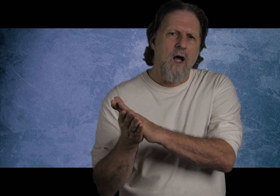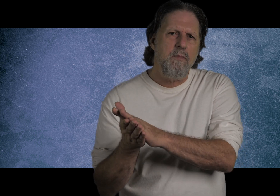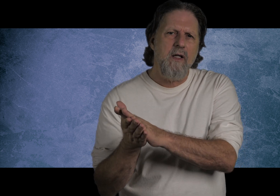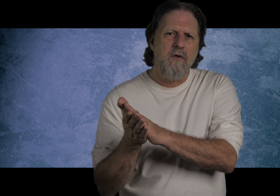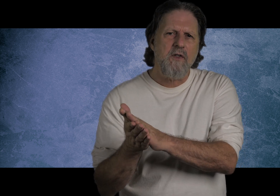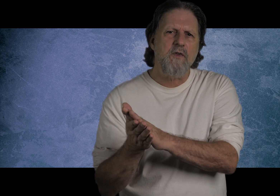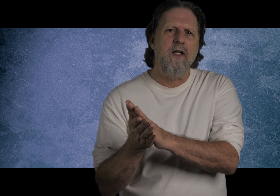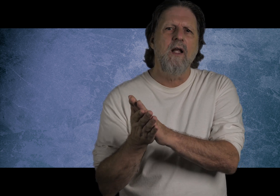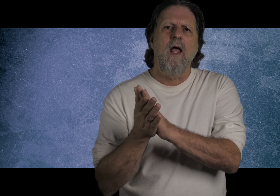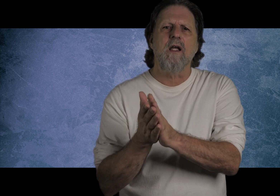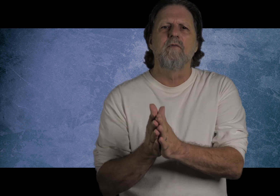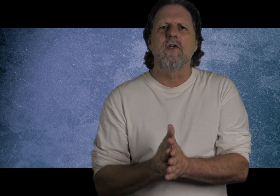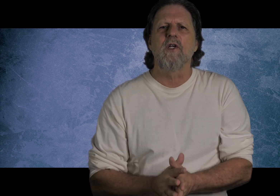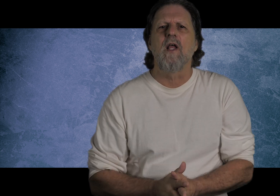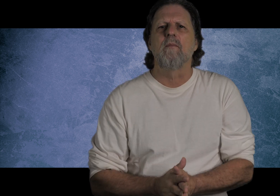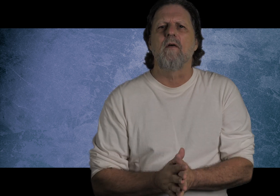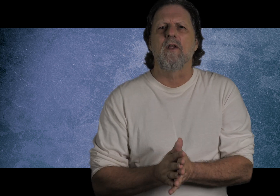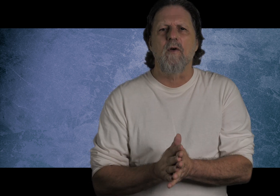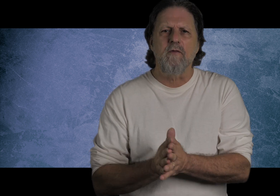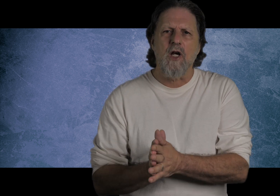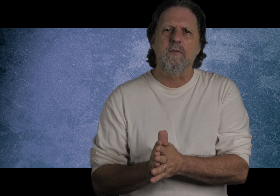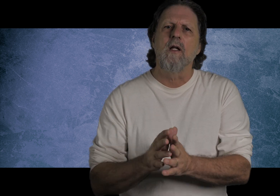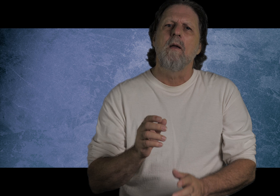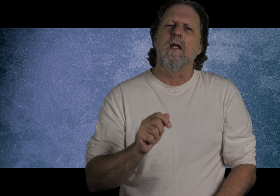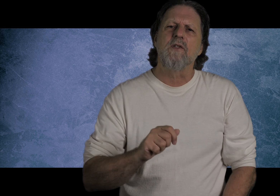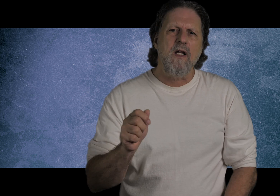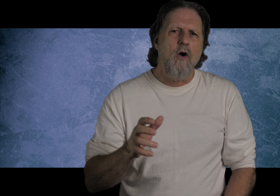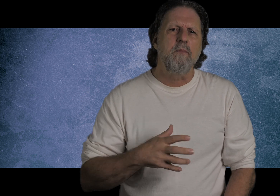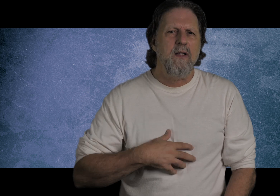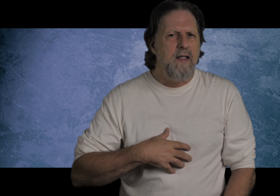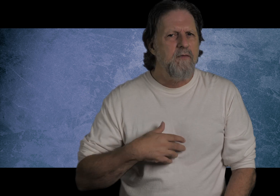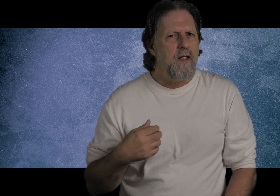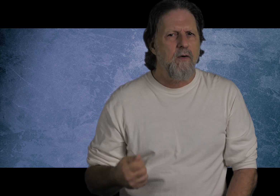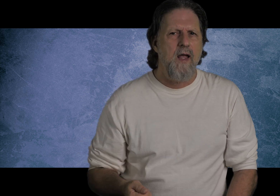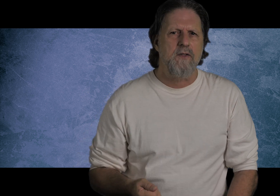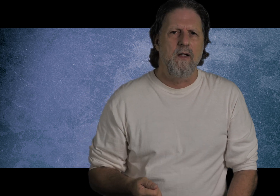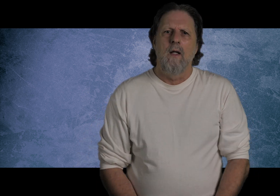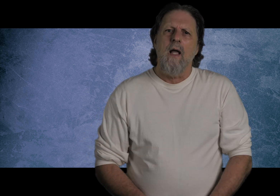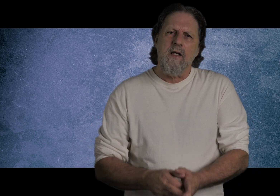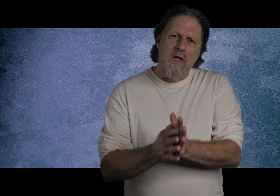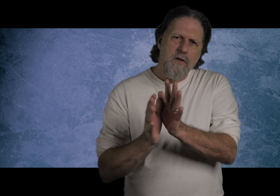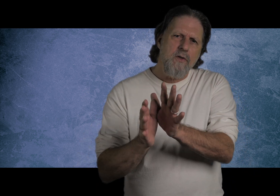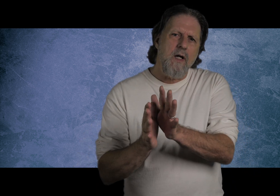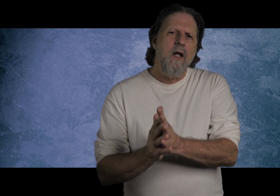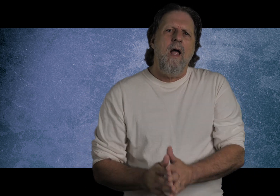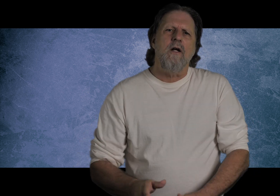unbelievers of sin and convincing them of the threat of judgment because they don't believe in Christ. And it's interesting how